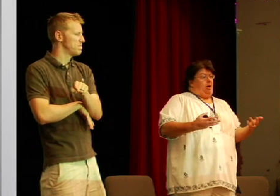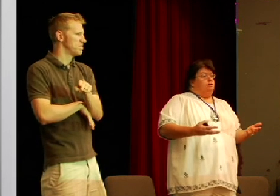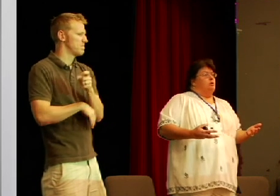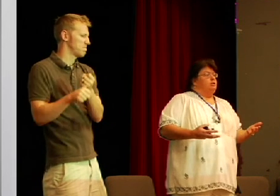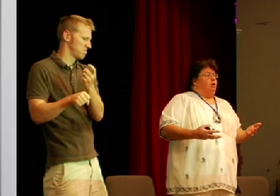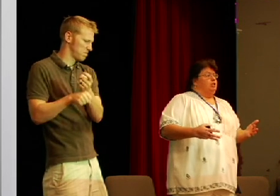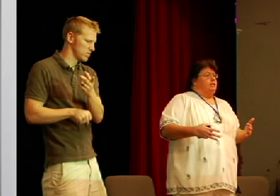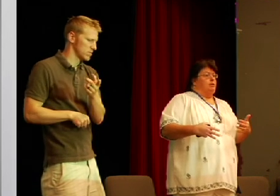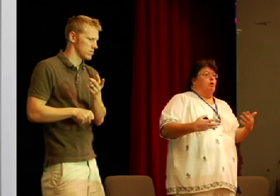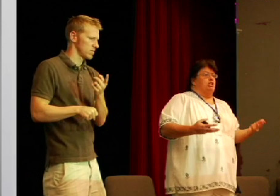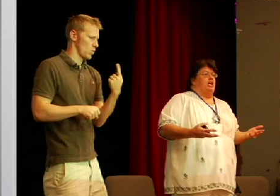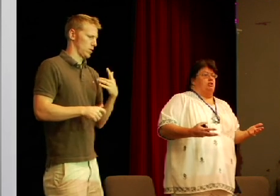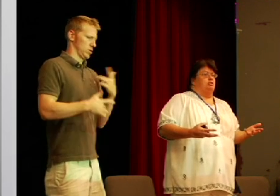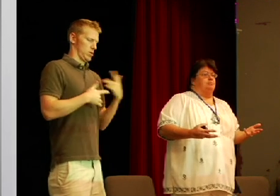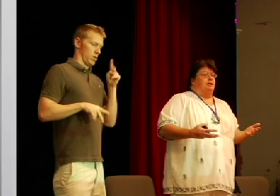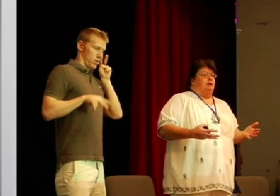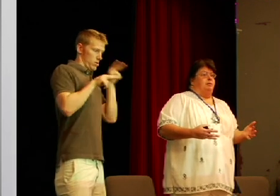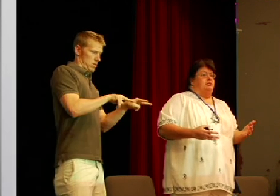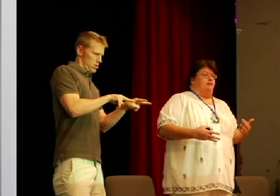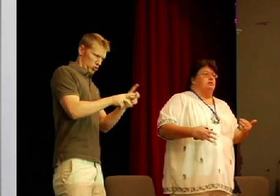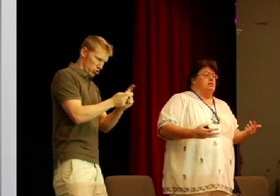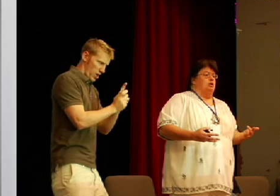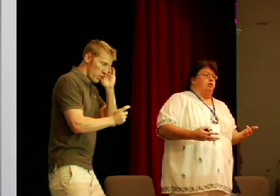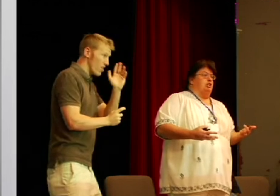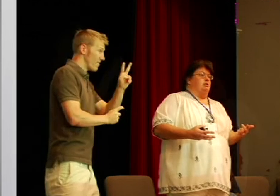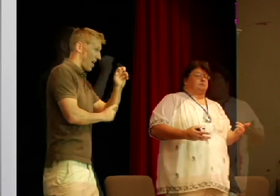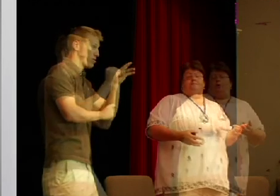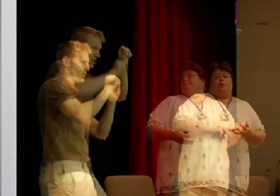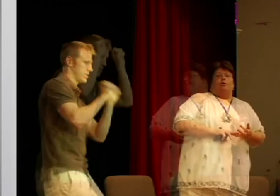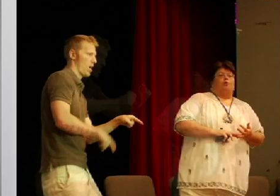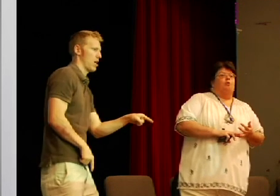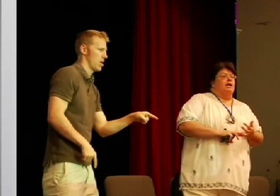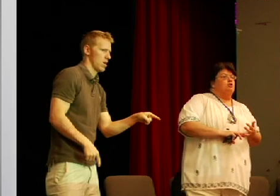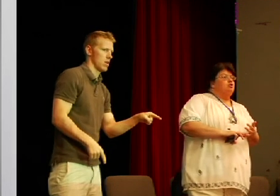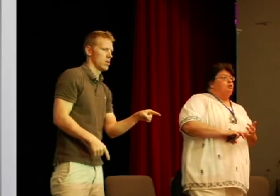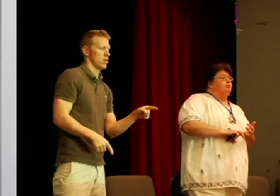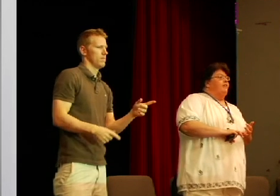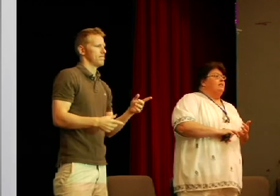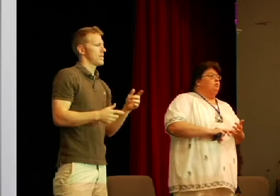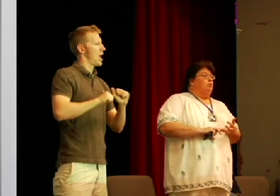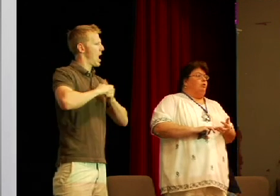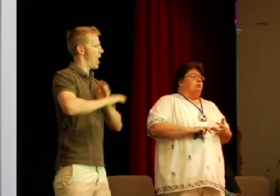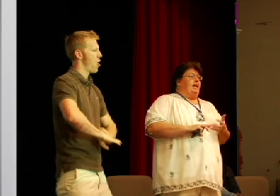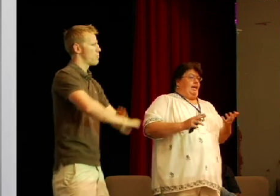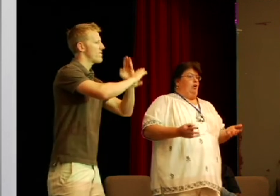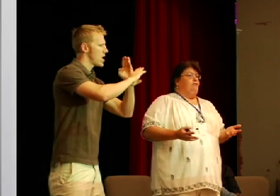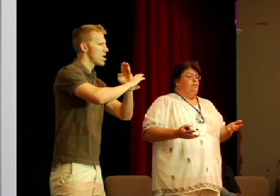health is always watching is will it change because viruses can always change what can you do to prevent or take care of your